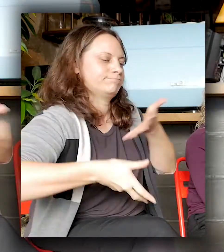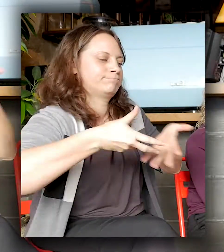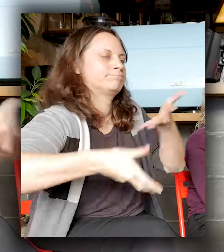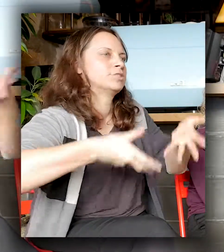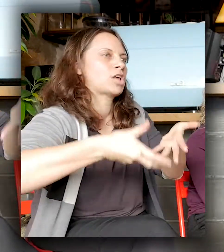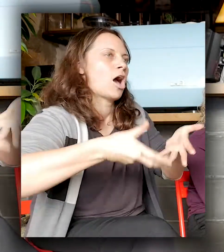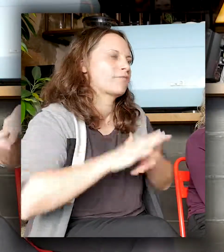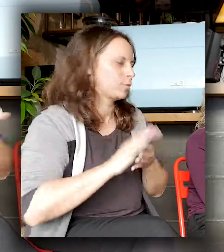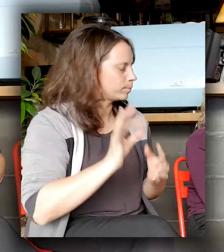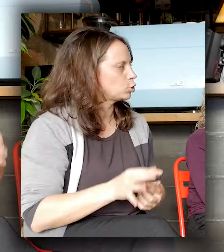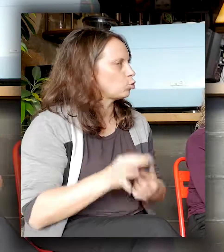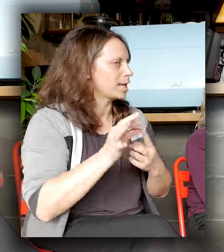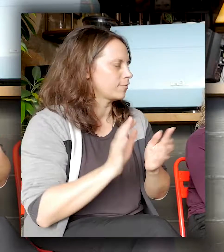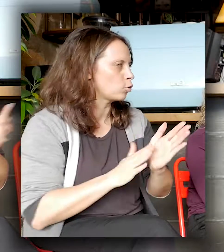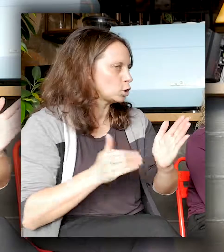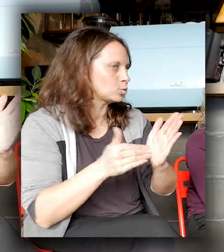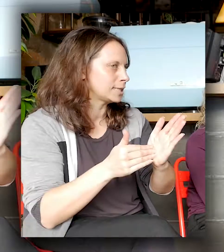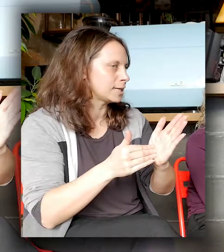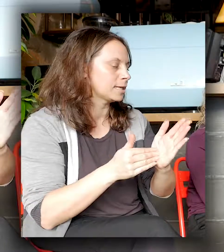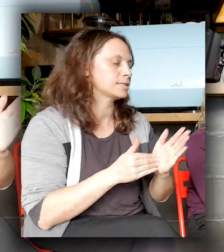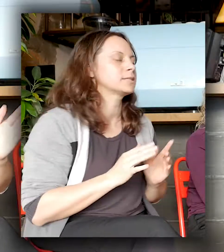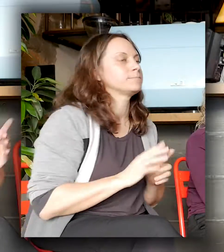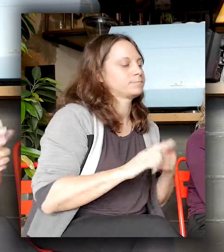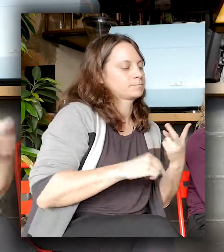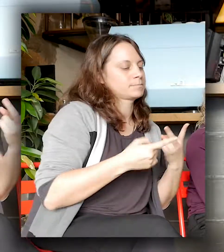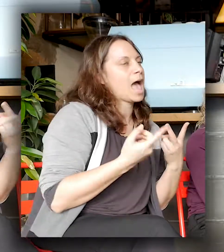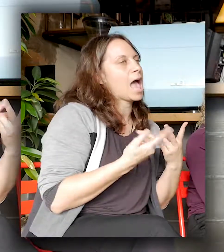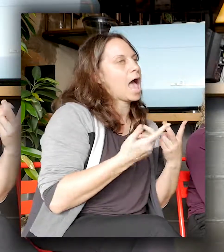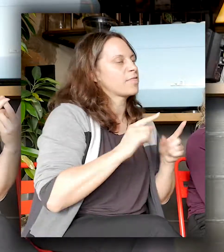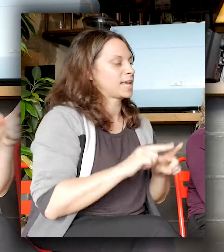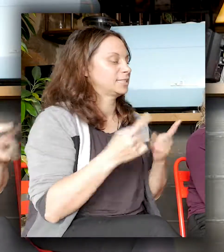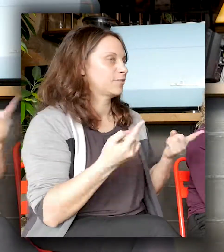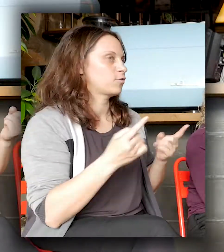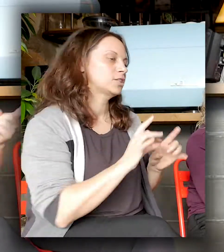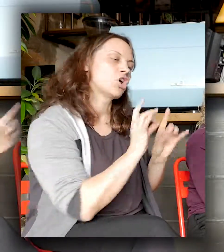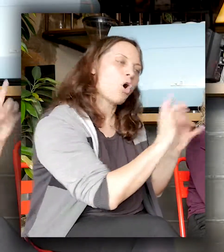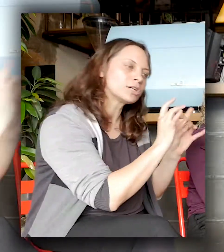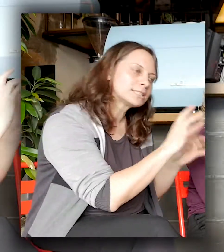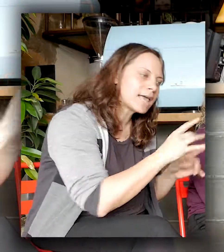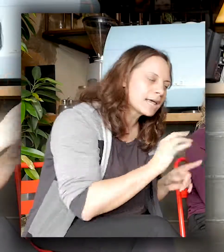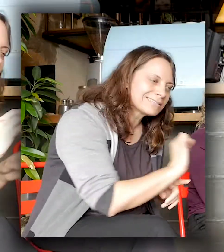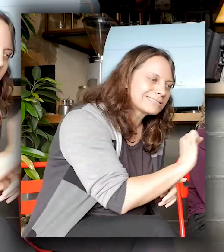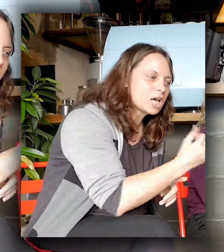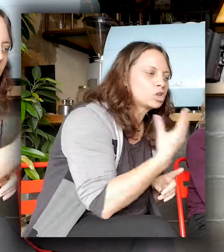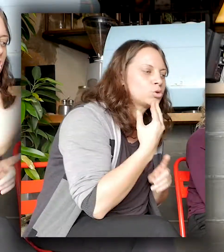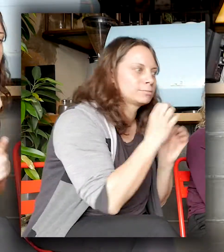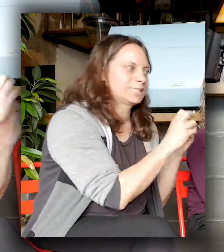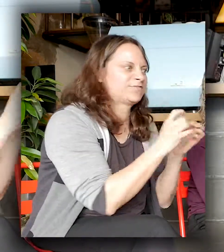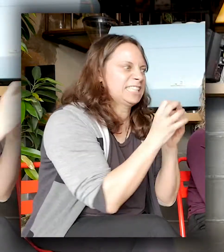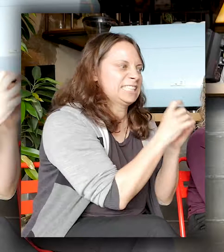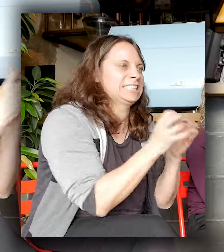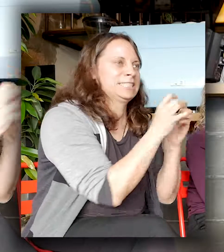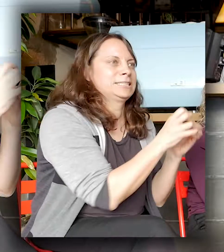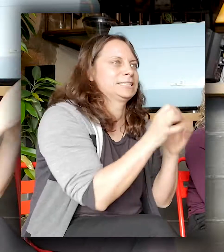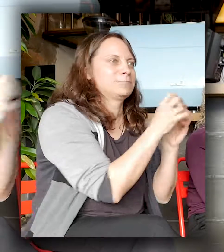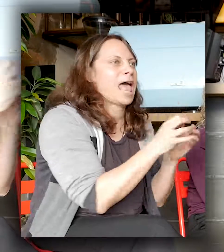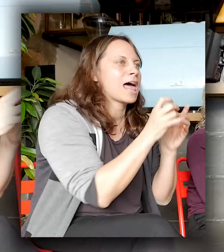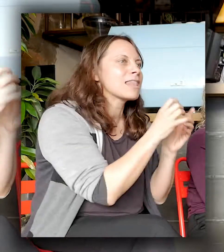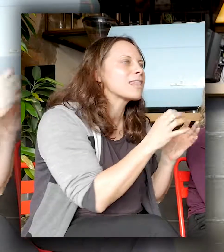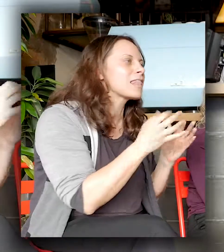And there's other slight differences, like Auslan seems to use more fingerspelling. They fingerspell a lot more of the words,